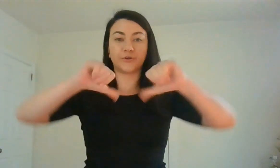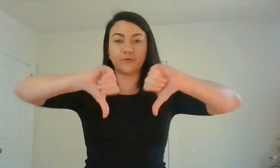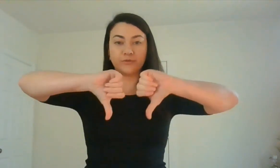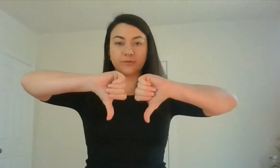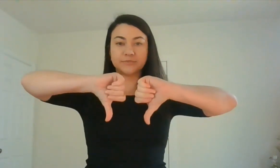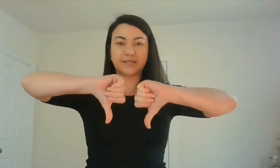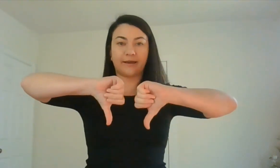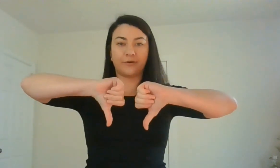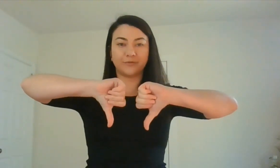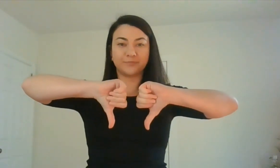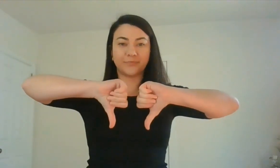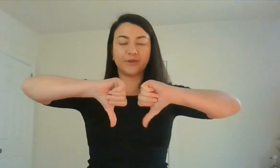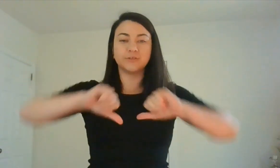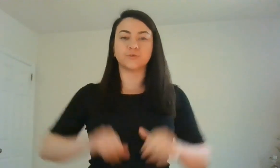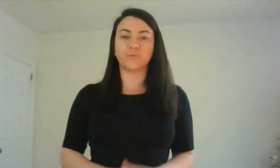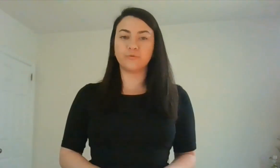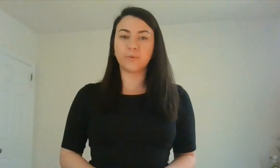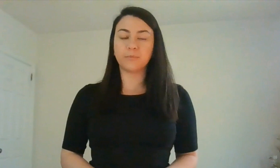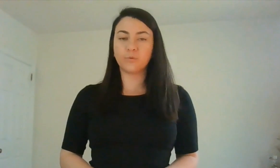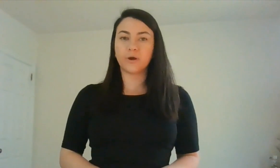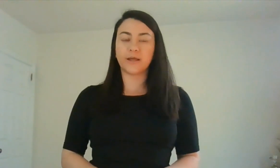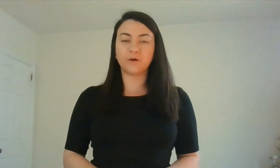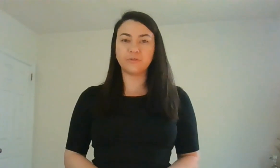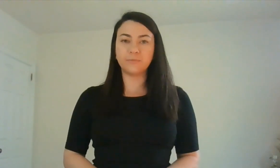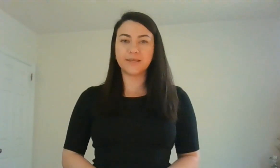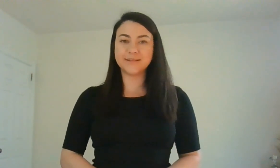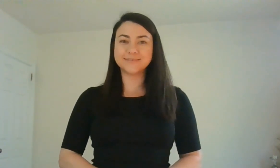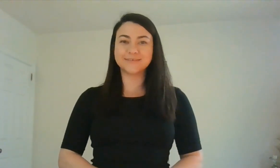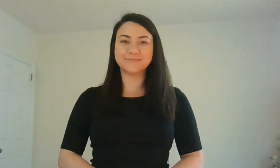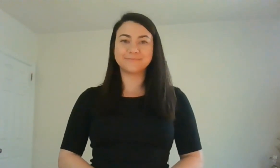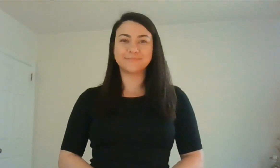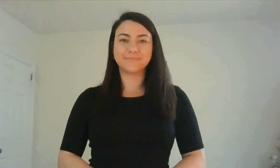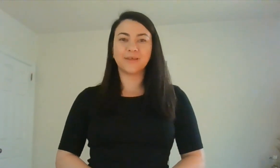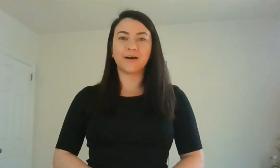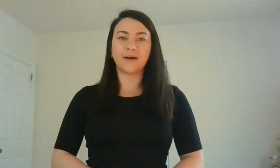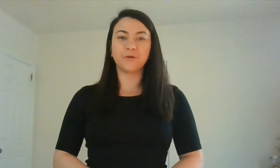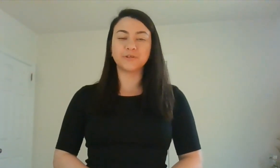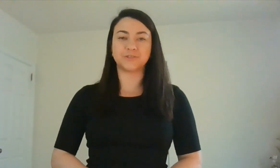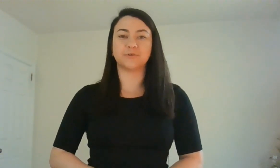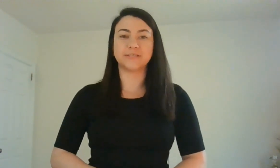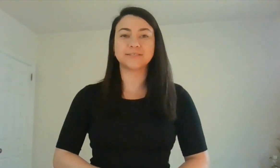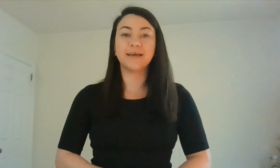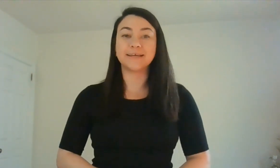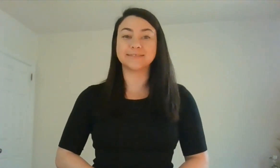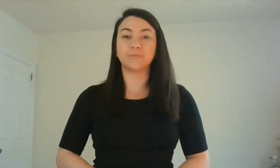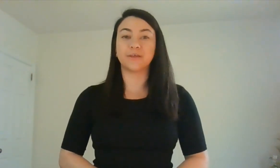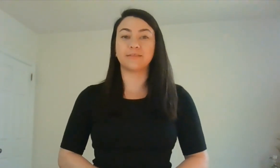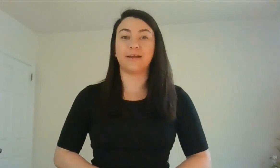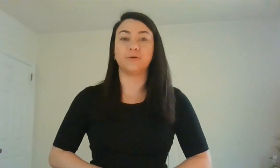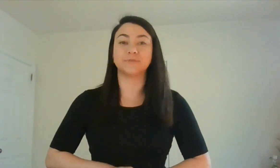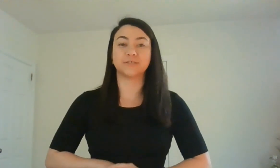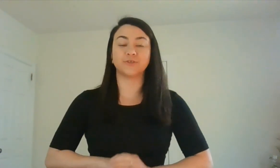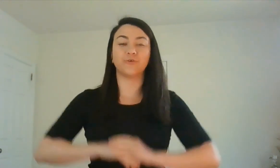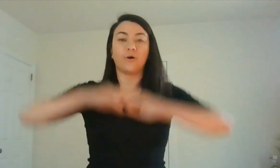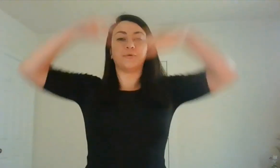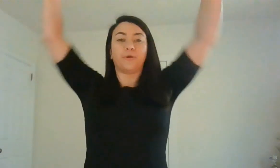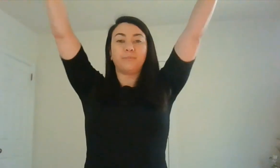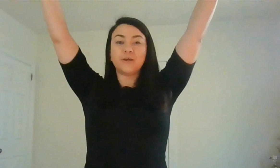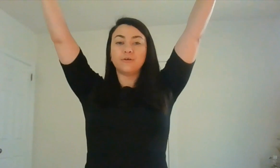two thumbs down. So do we remember what healthy means? A healthy choice is something that helps us to grow up to be bigger